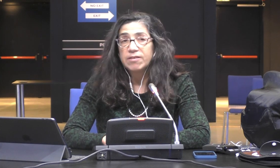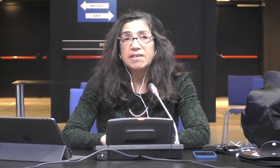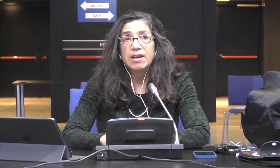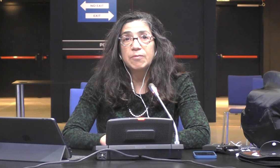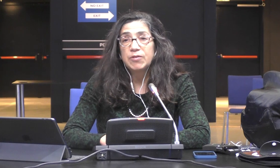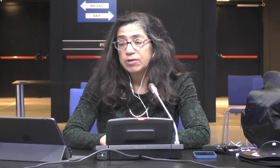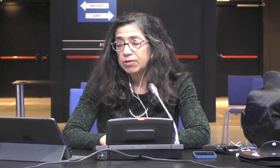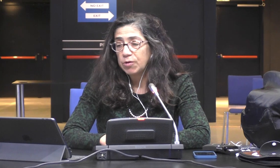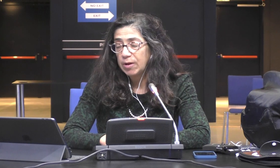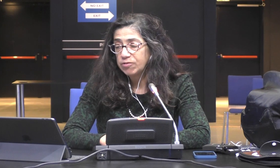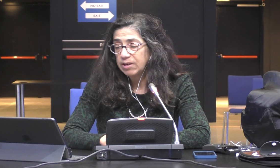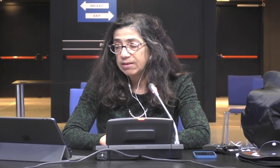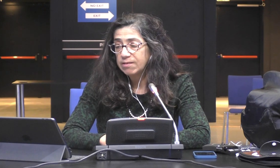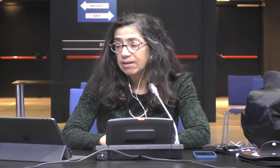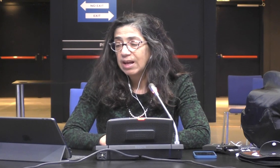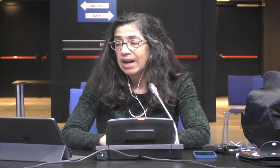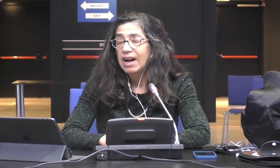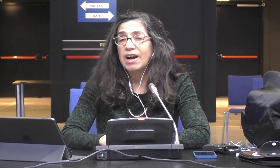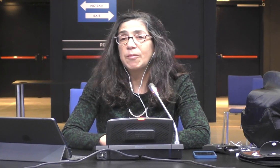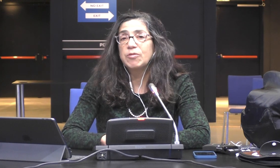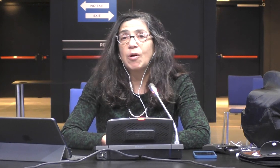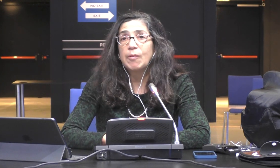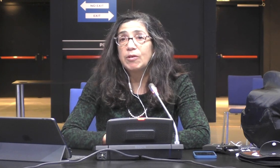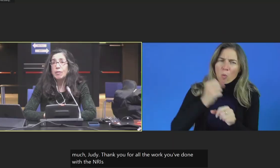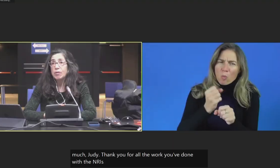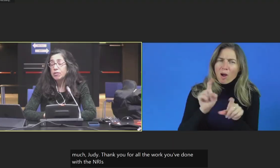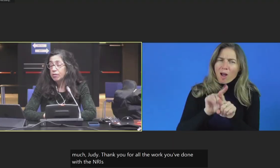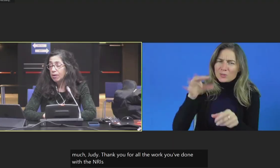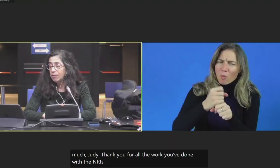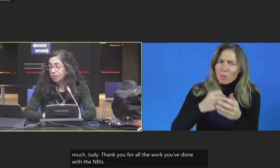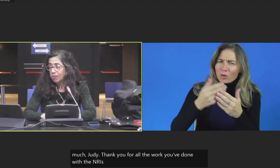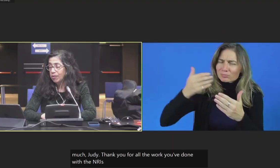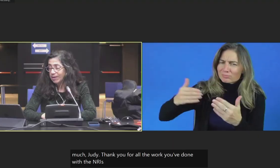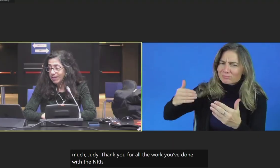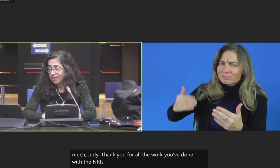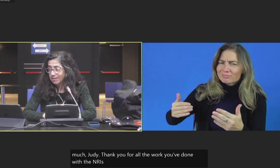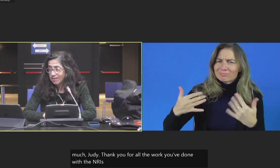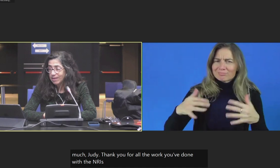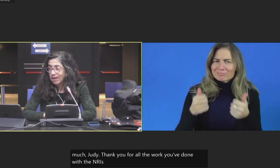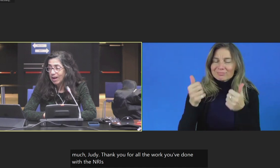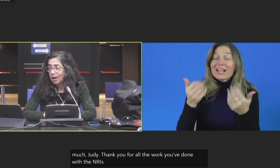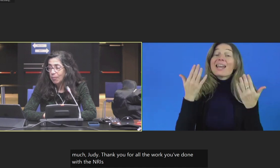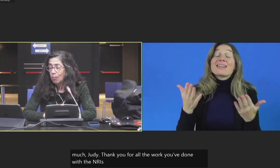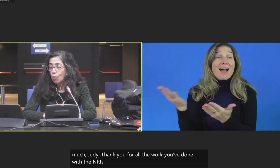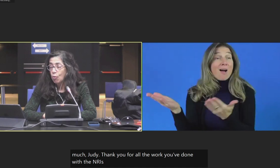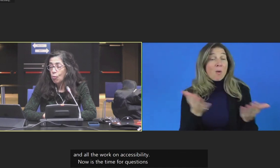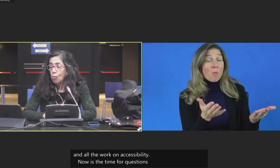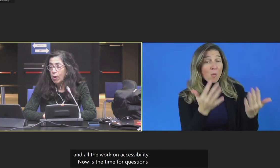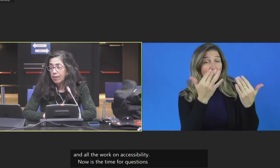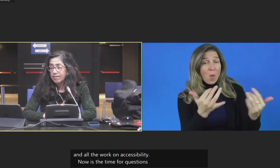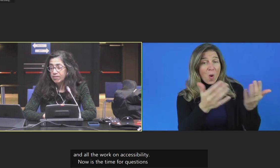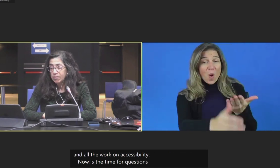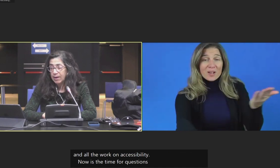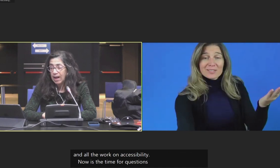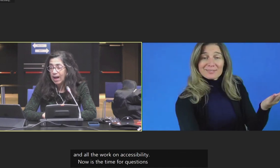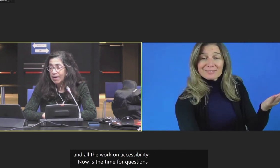Now is time for questions. So we look to our virtual audience, what